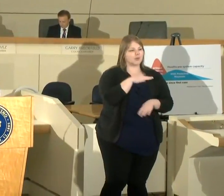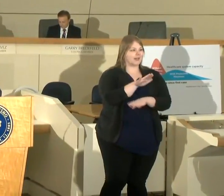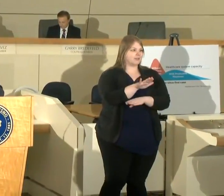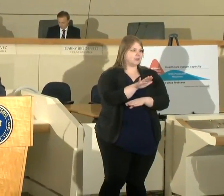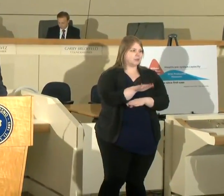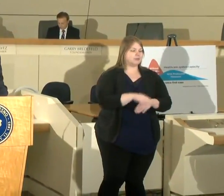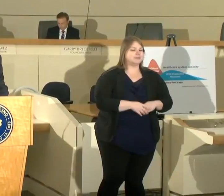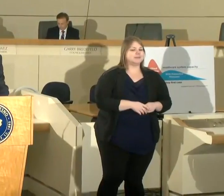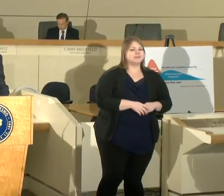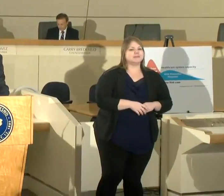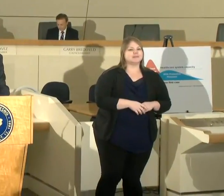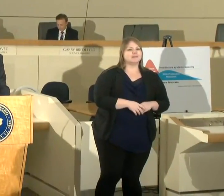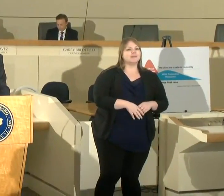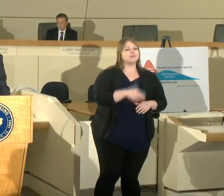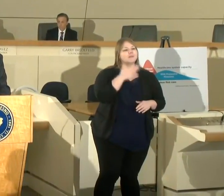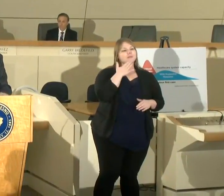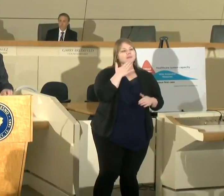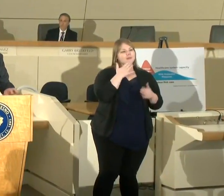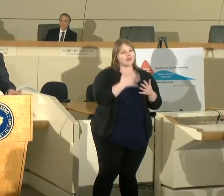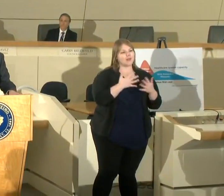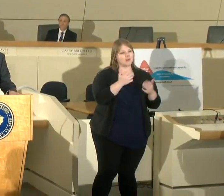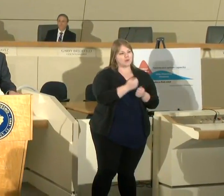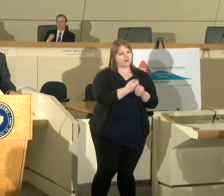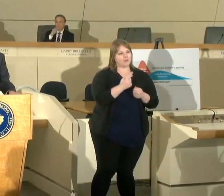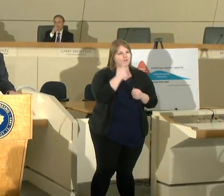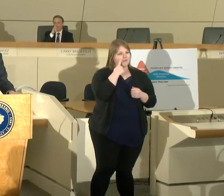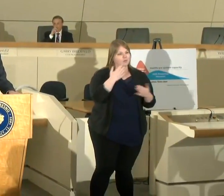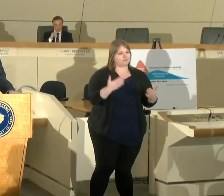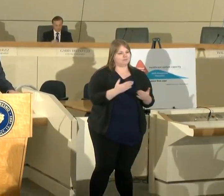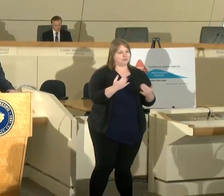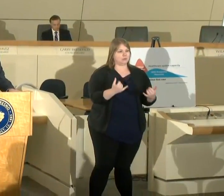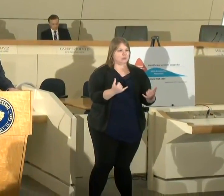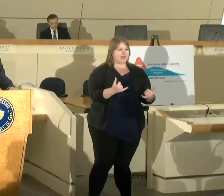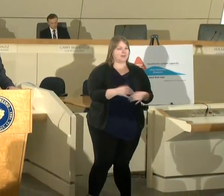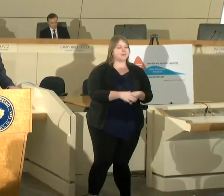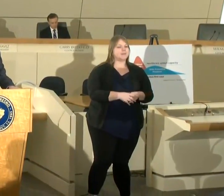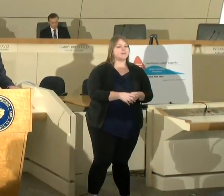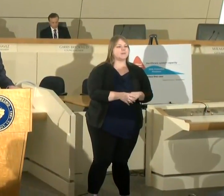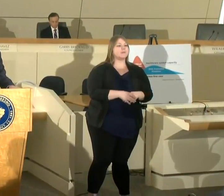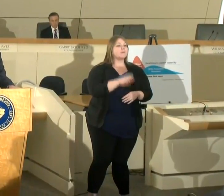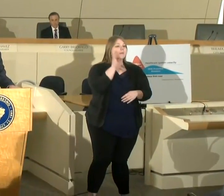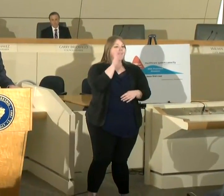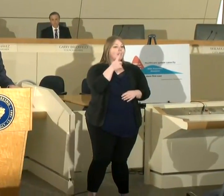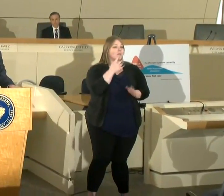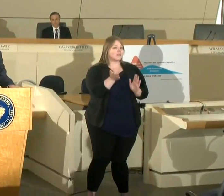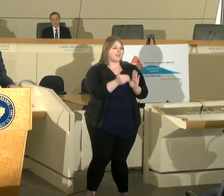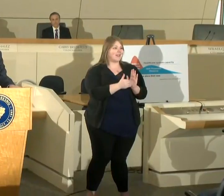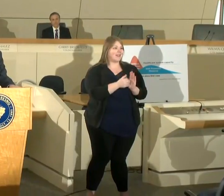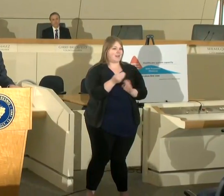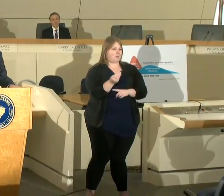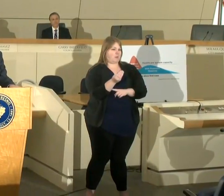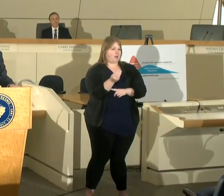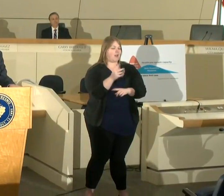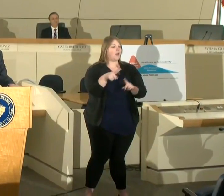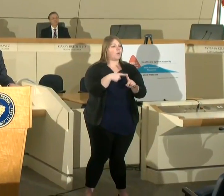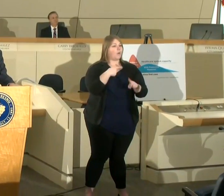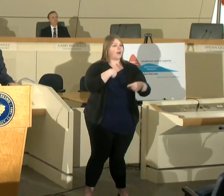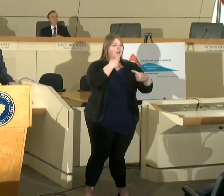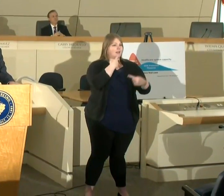thank you all for being here today I will repeat what I said on Monday when I declared